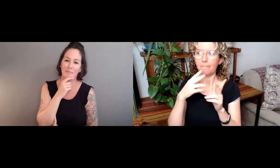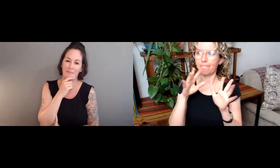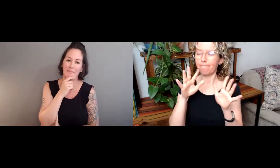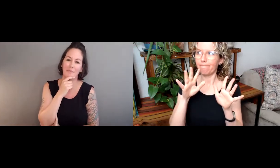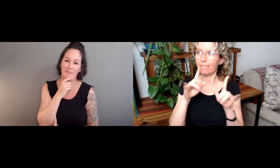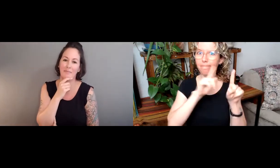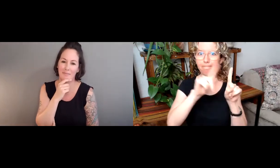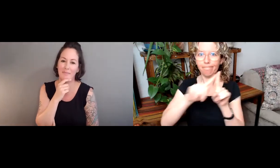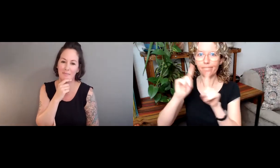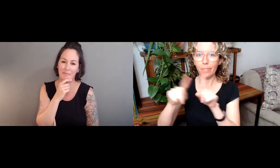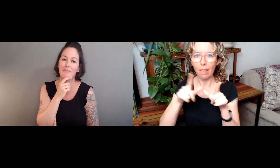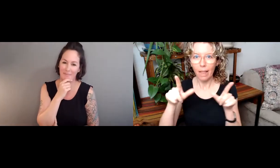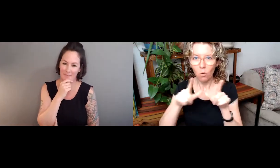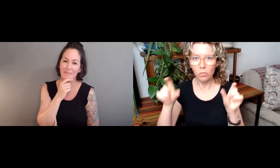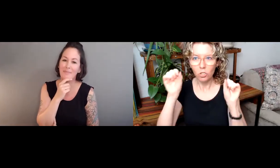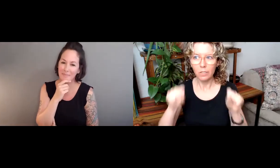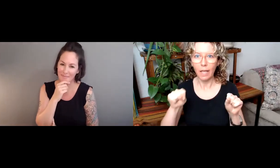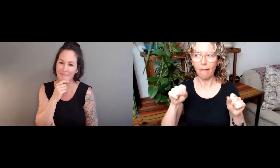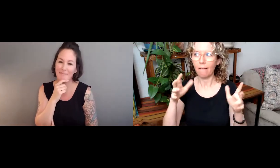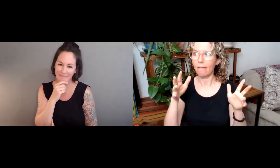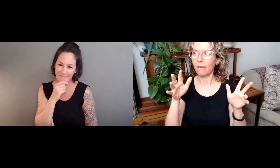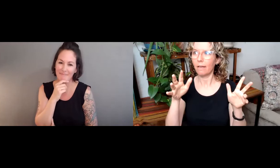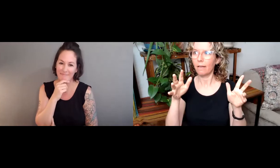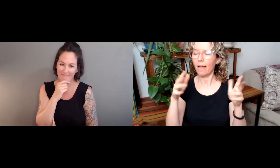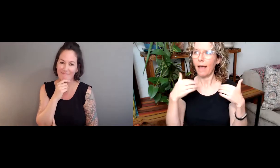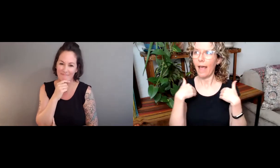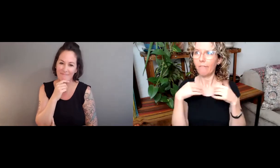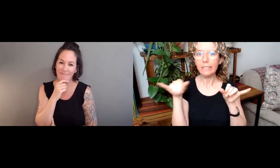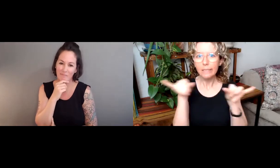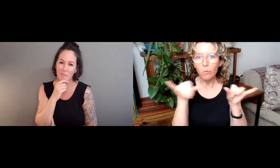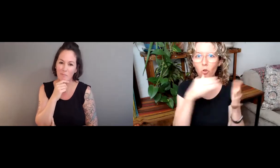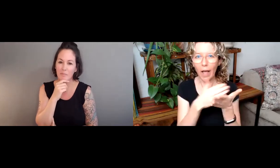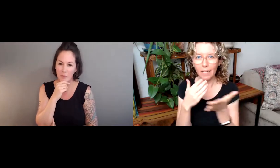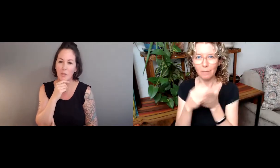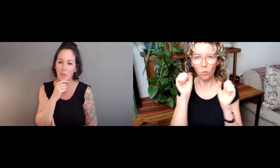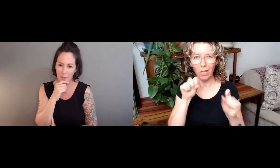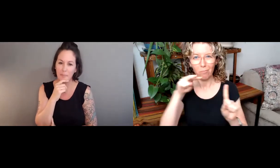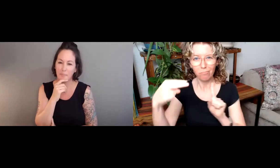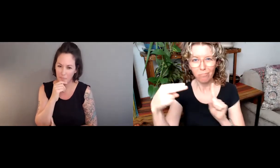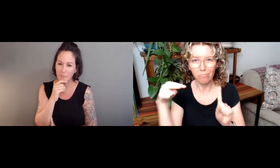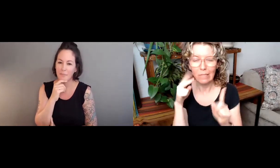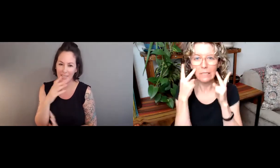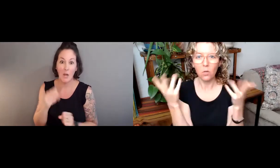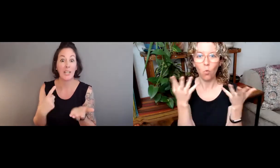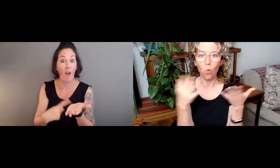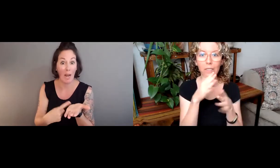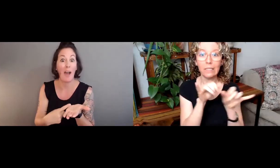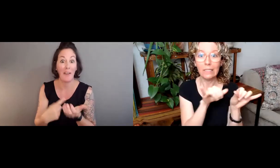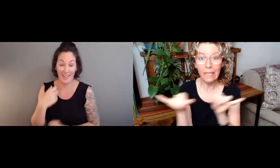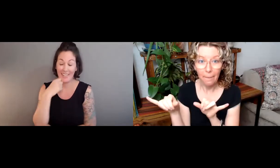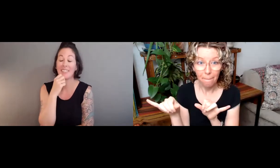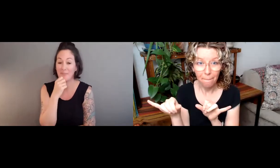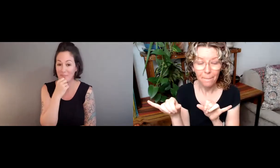Language being typologically valid. Different languages can have similar aspects to it.